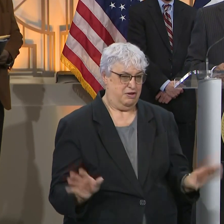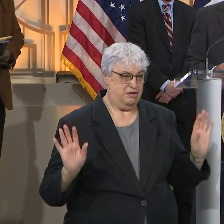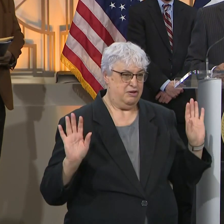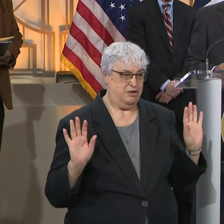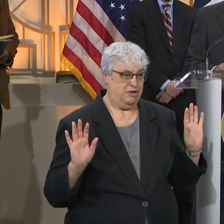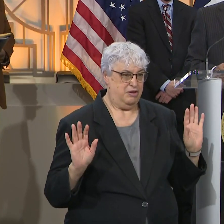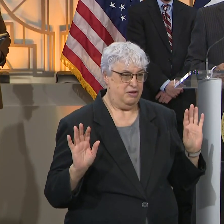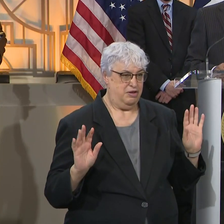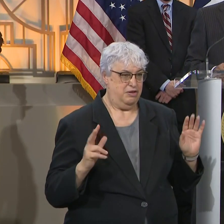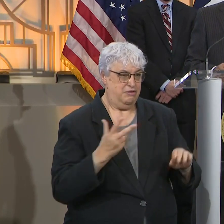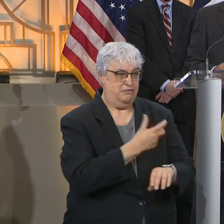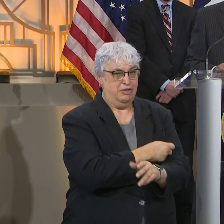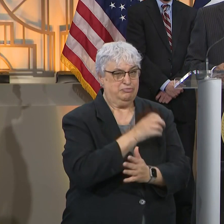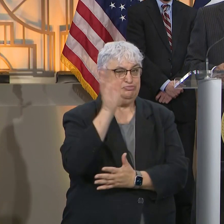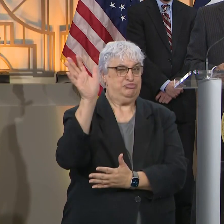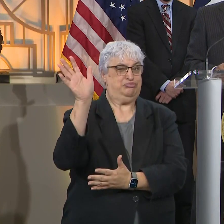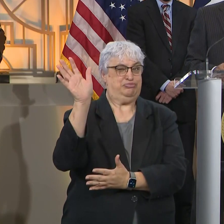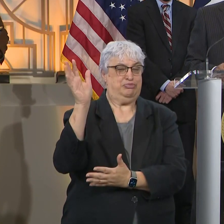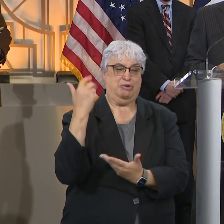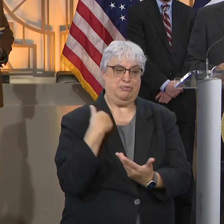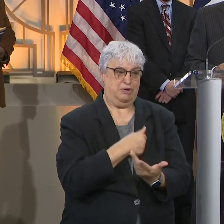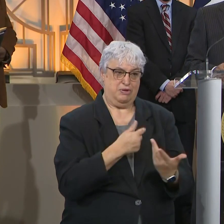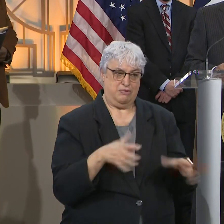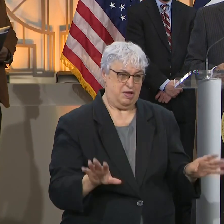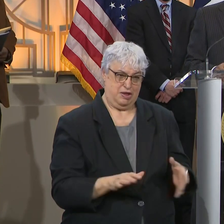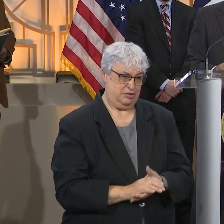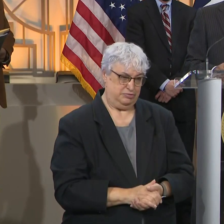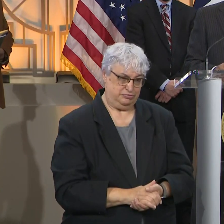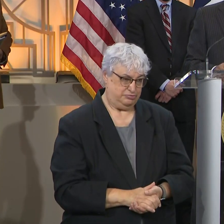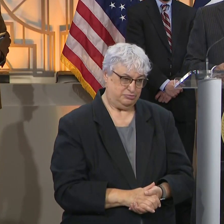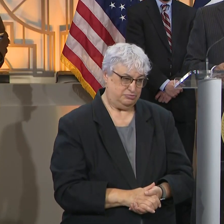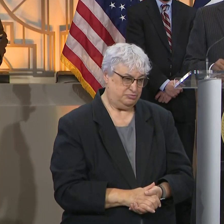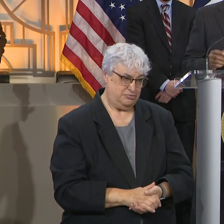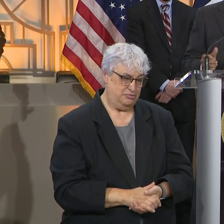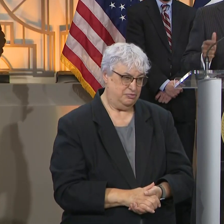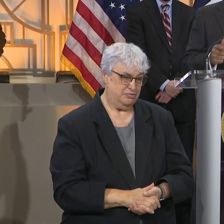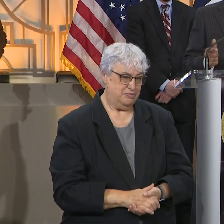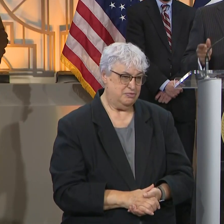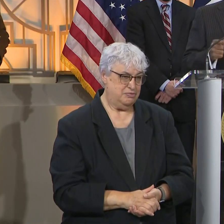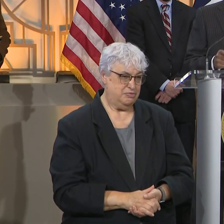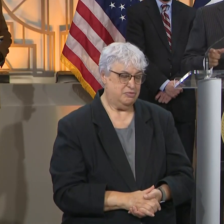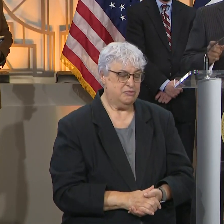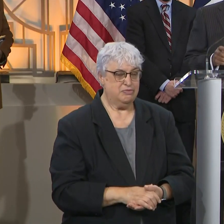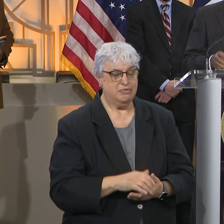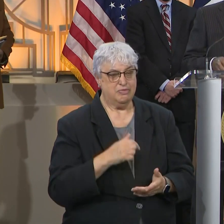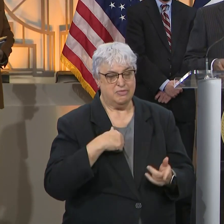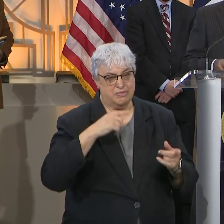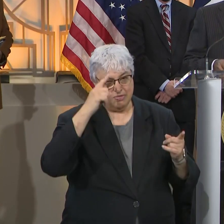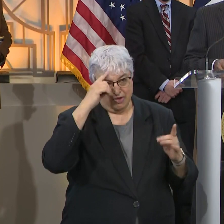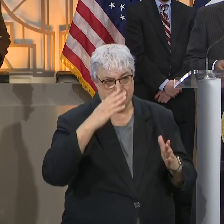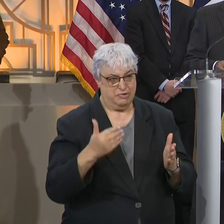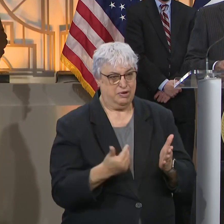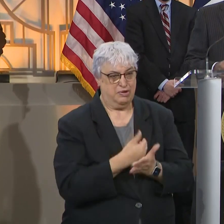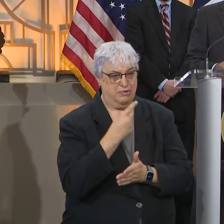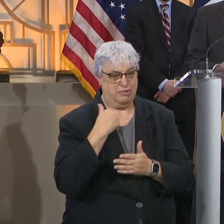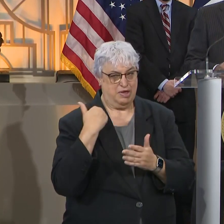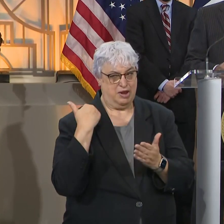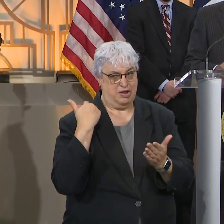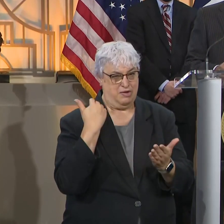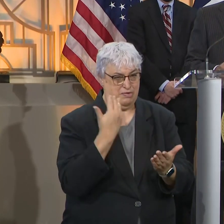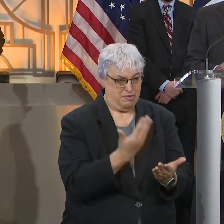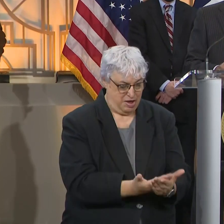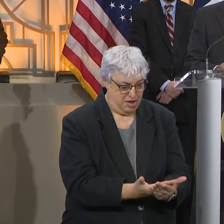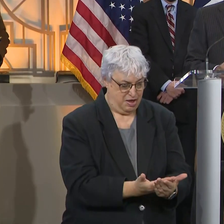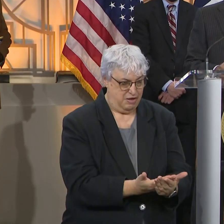don't want these vaccines sitting on the shelf. So it's my hope that there's another shipment that's coming and if that's the